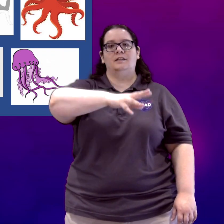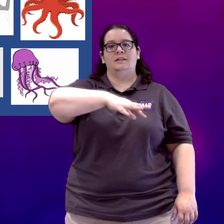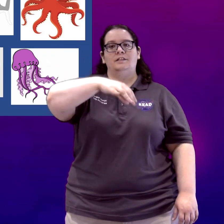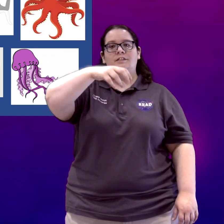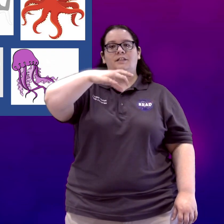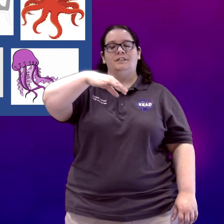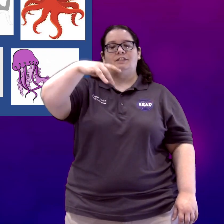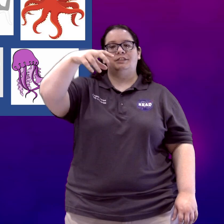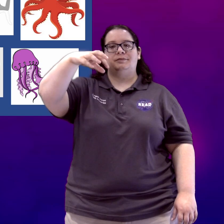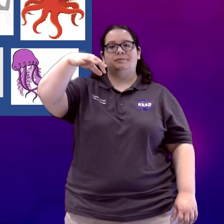Jellyfish.